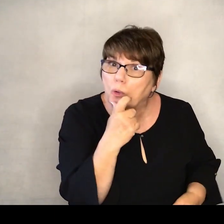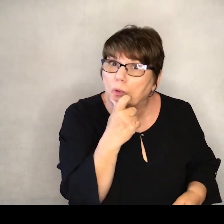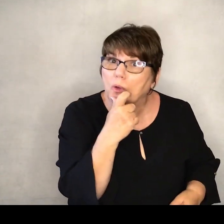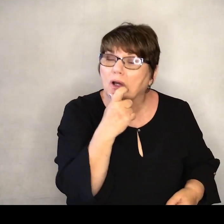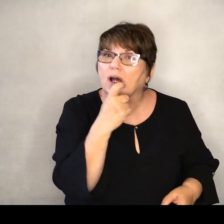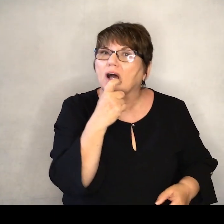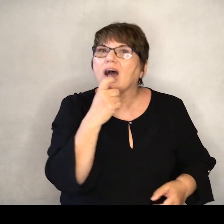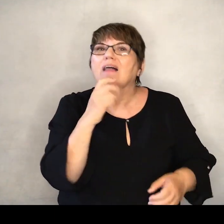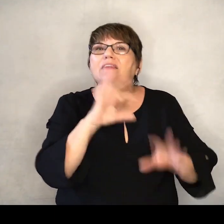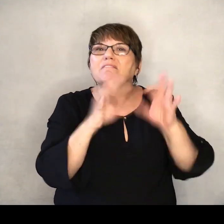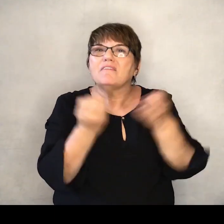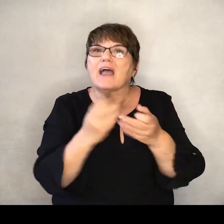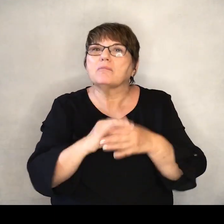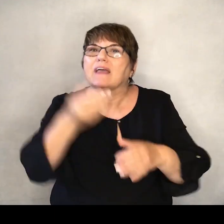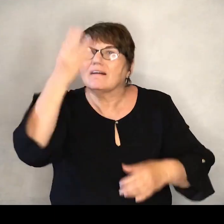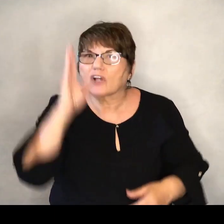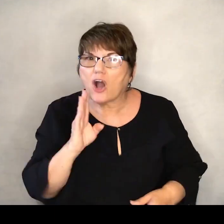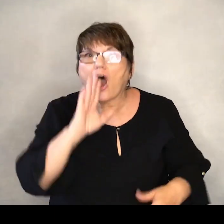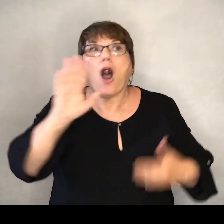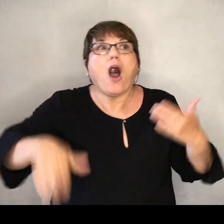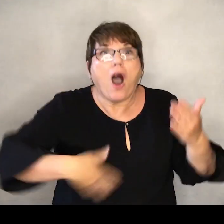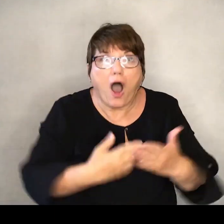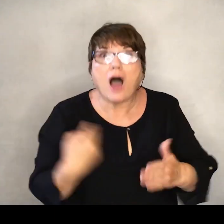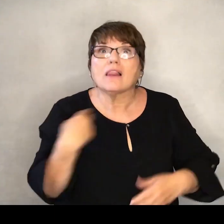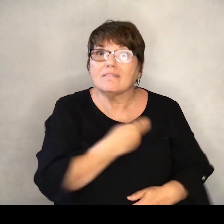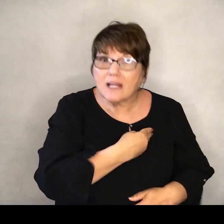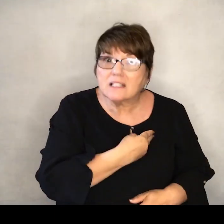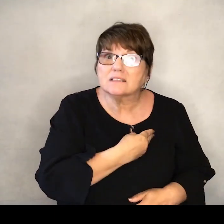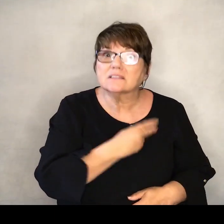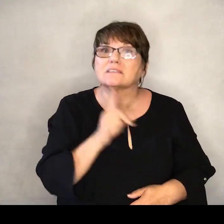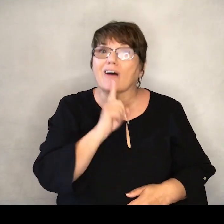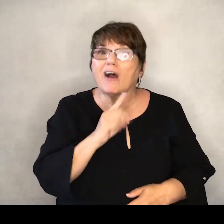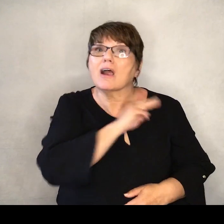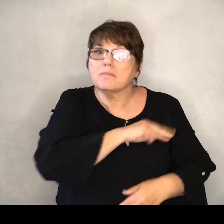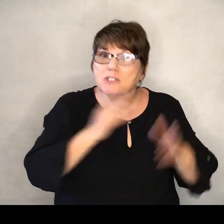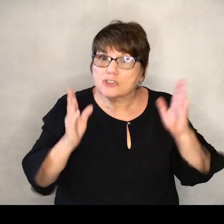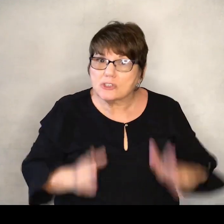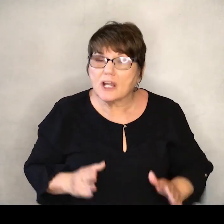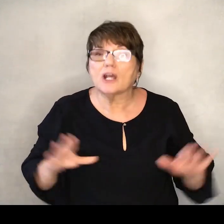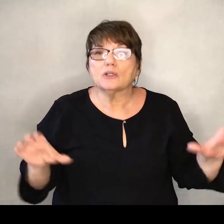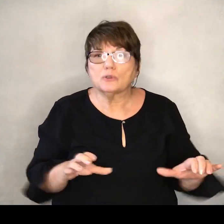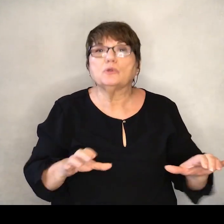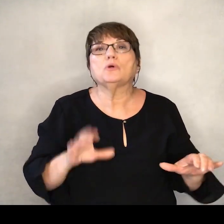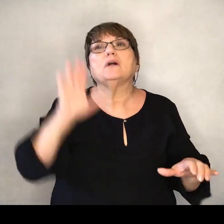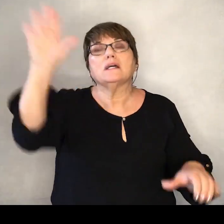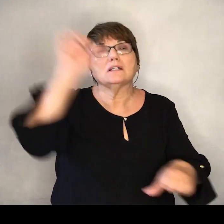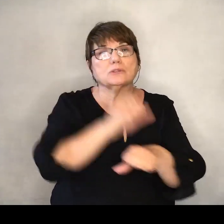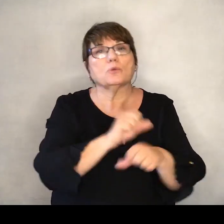the body of Christ which is all of us. To do this work together.